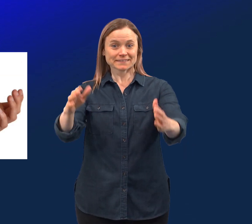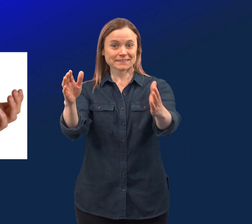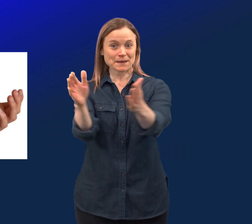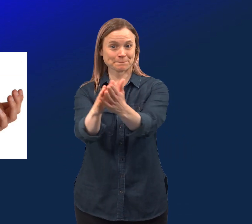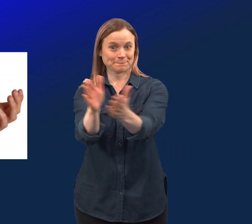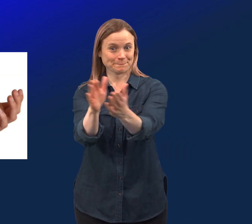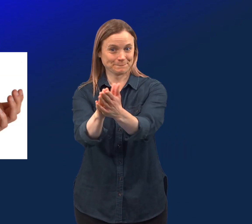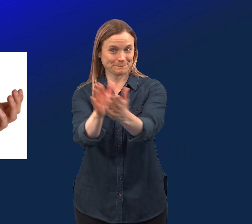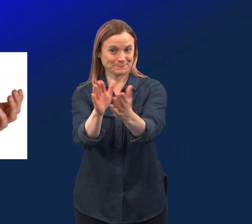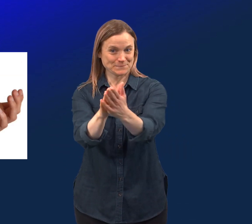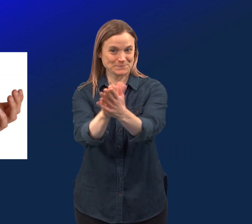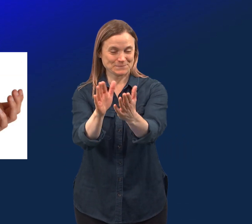Clap